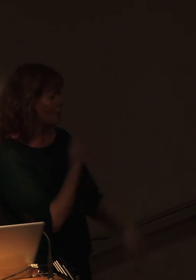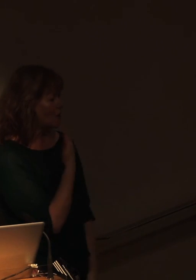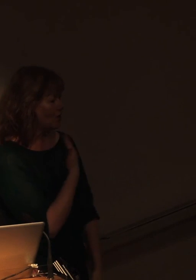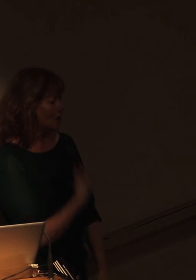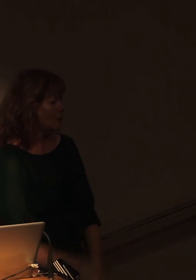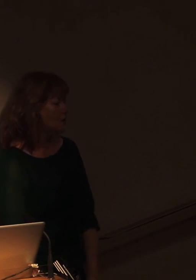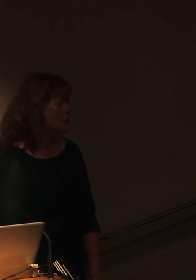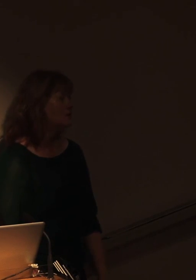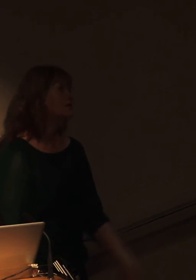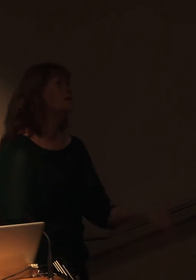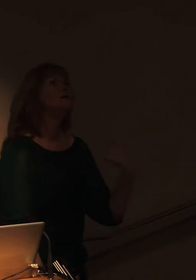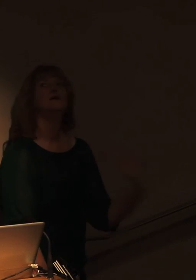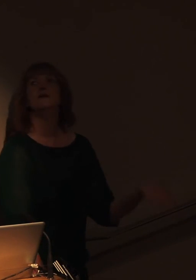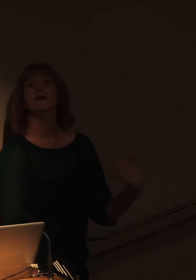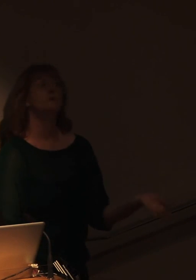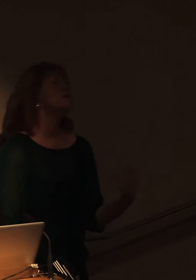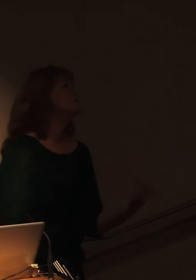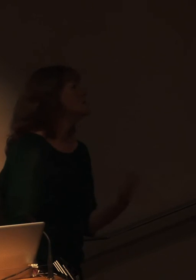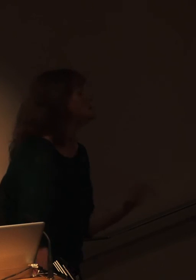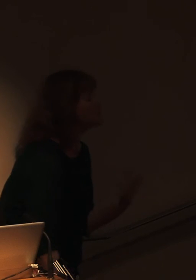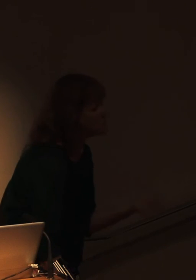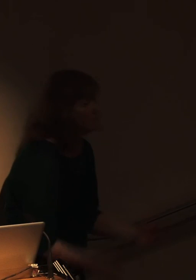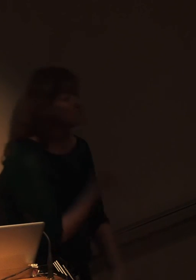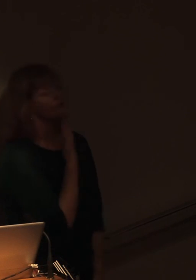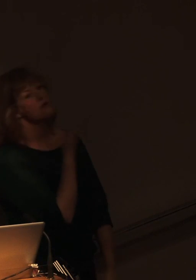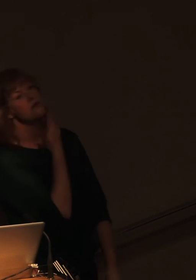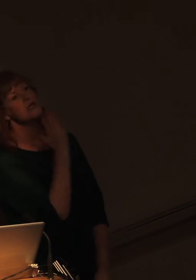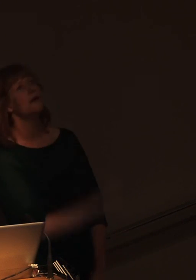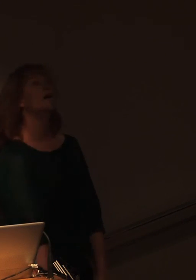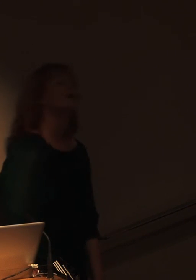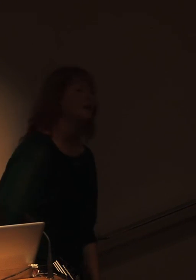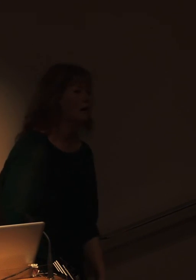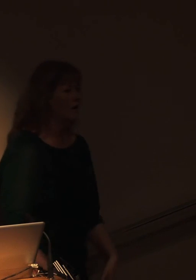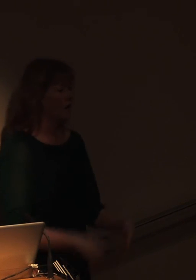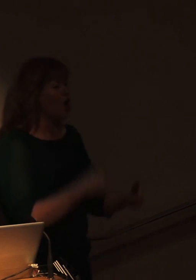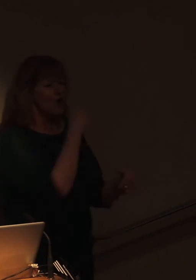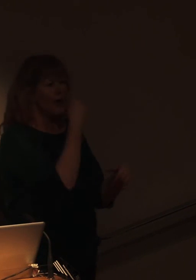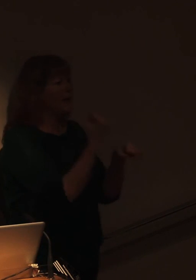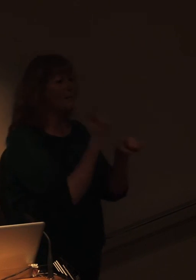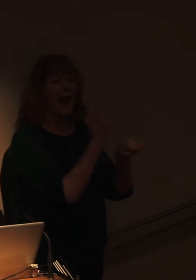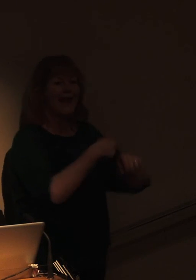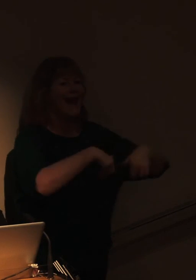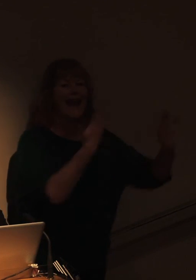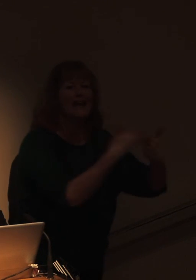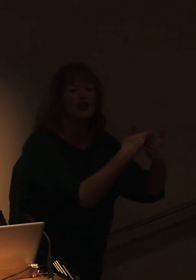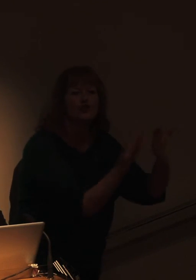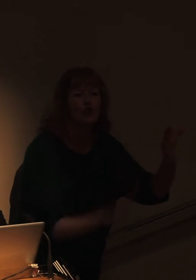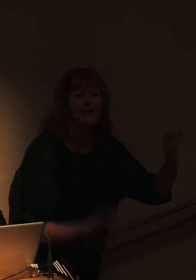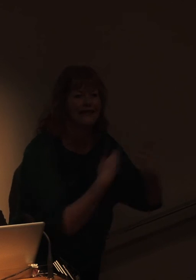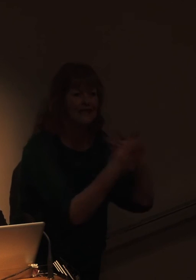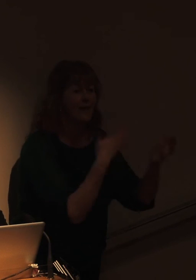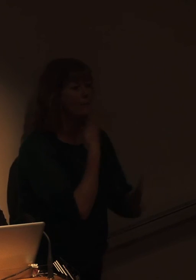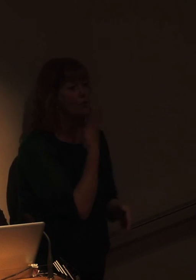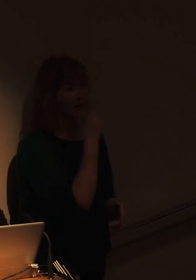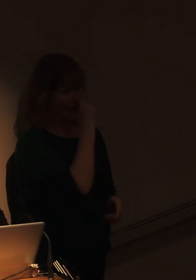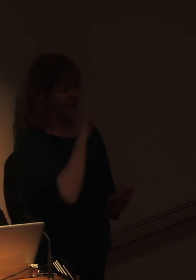And you're standing there and you're thinking, oh, how do I get out of this situation? Well, you know what? You can make any story, doesn't matter how boring it is, you can actually make it